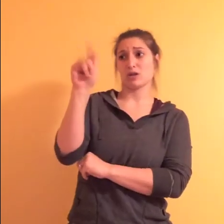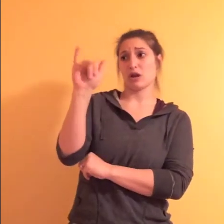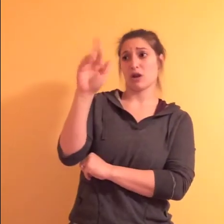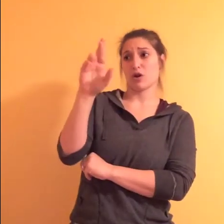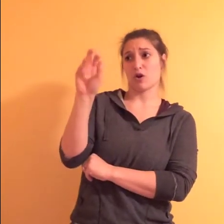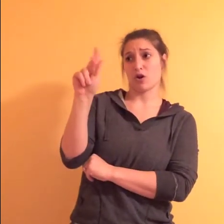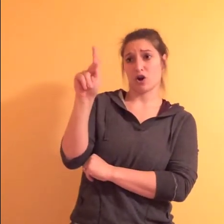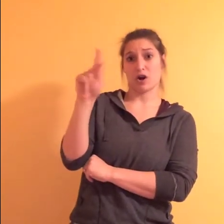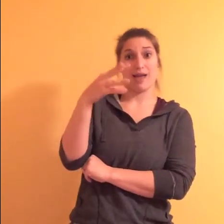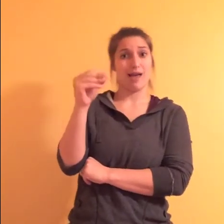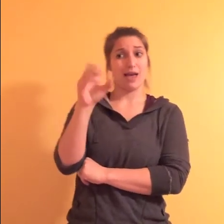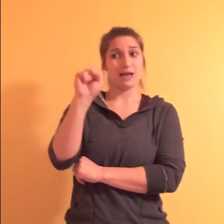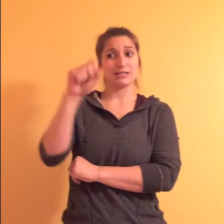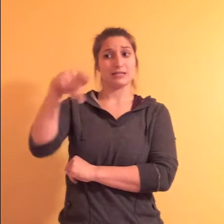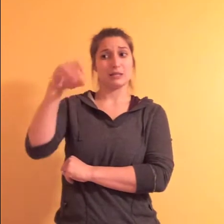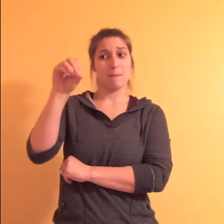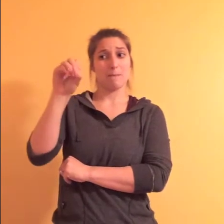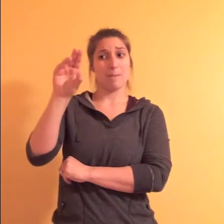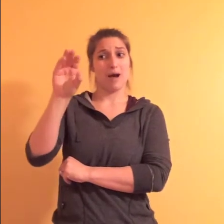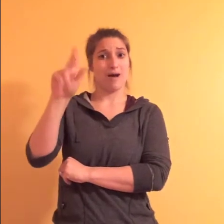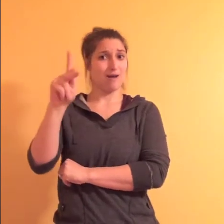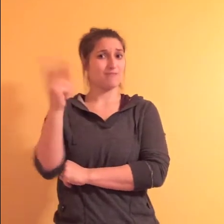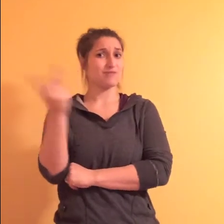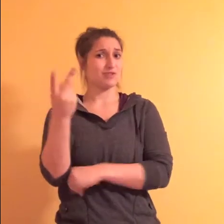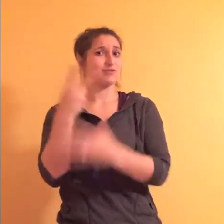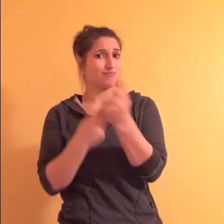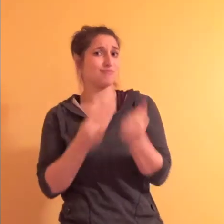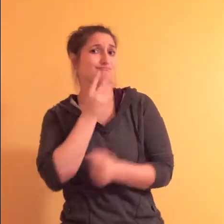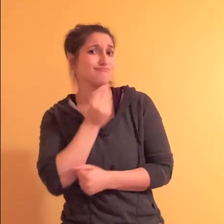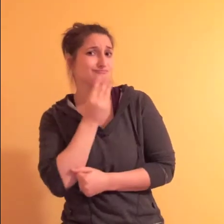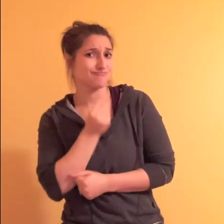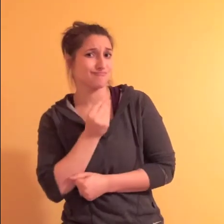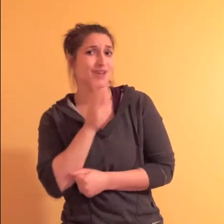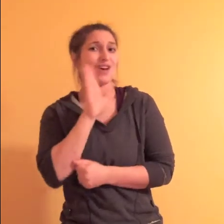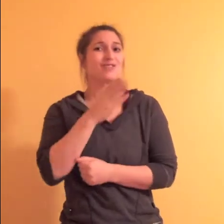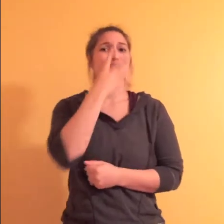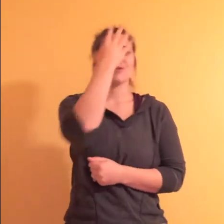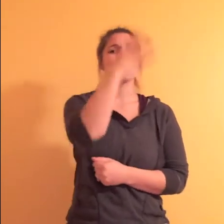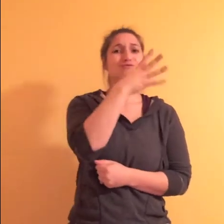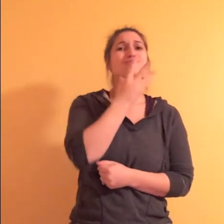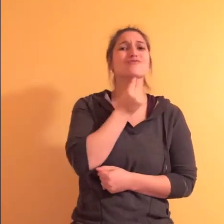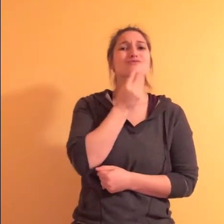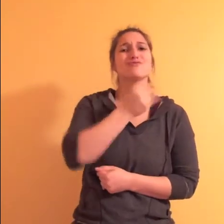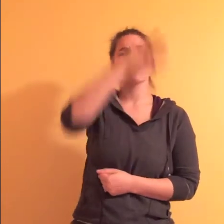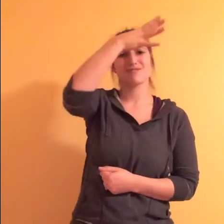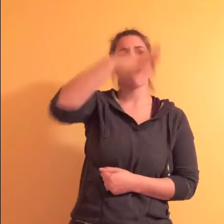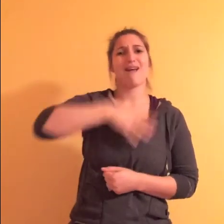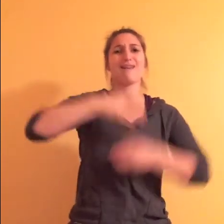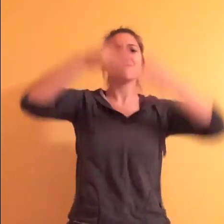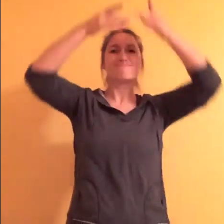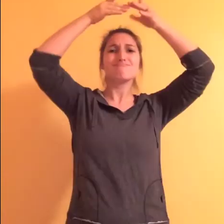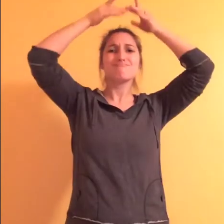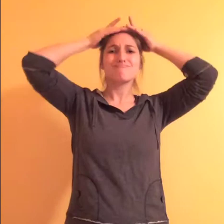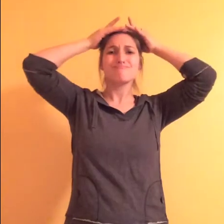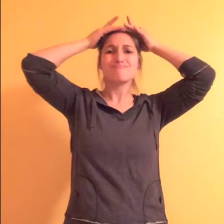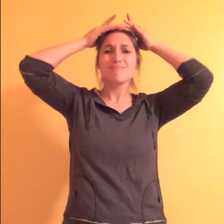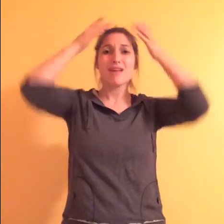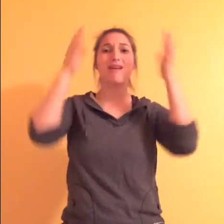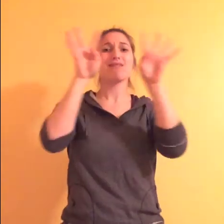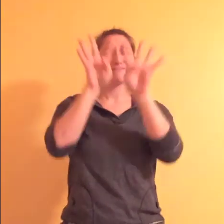Captain Kirk and Mr. Spock. Folk Jewish, put on your yarmulke, it's time for